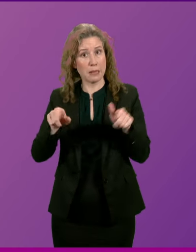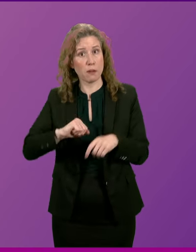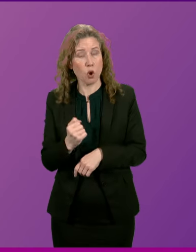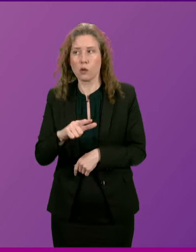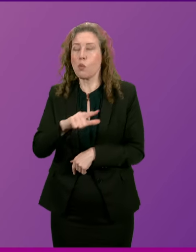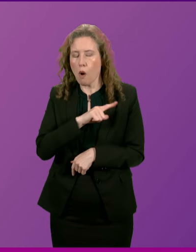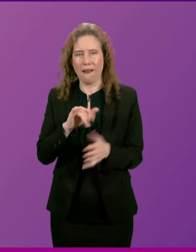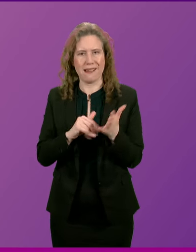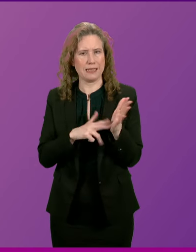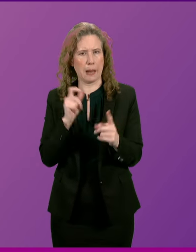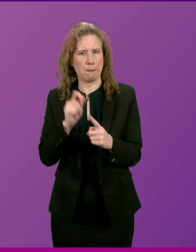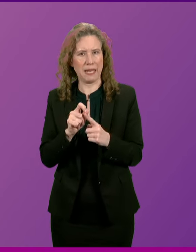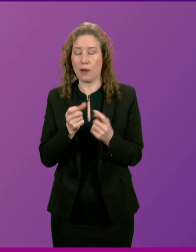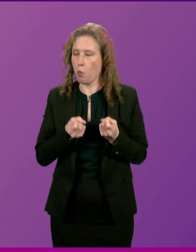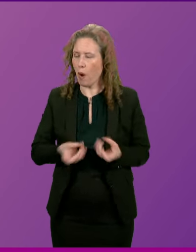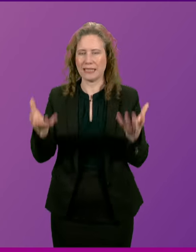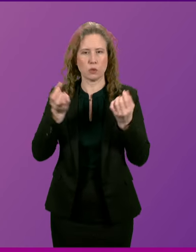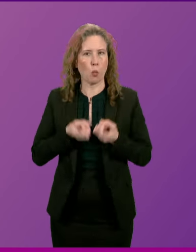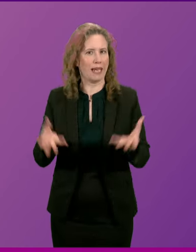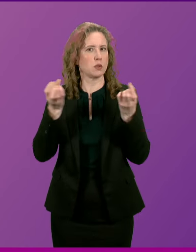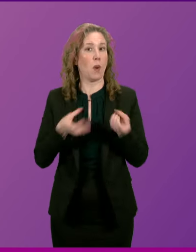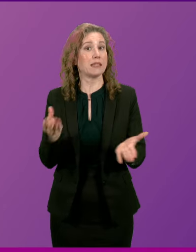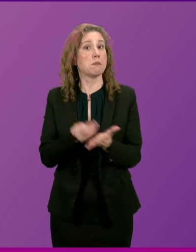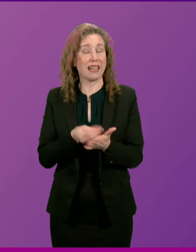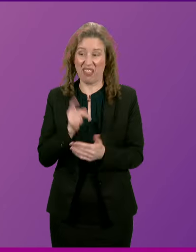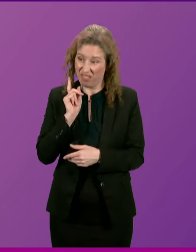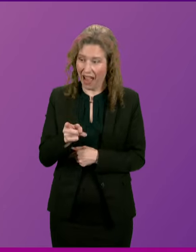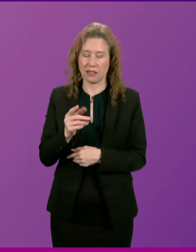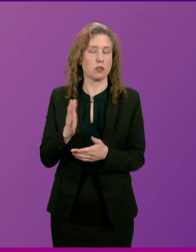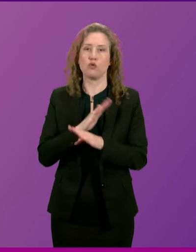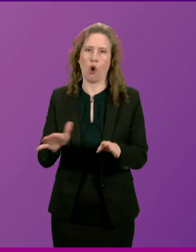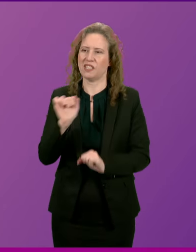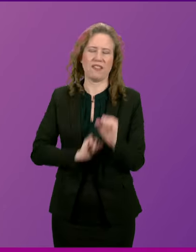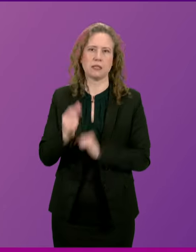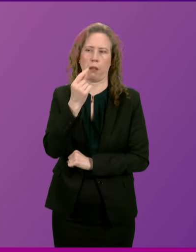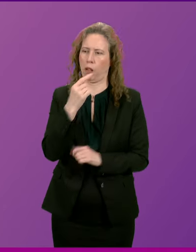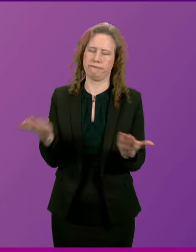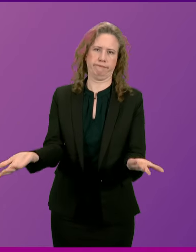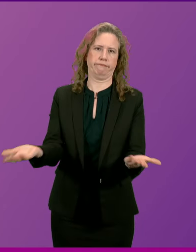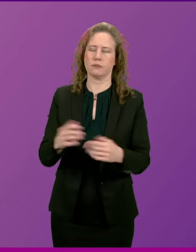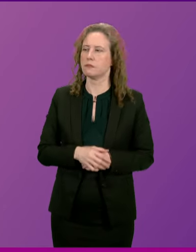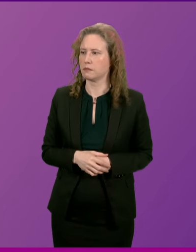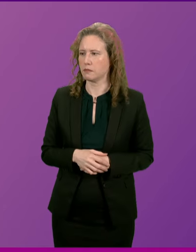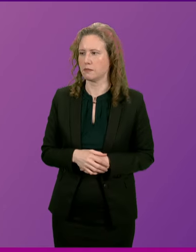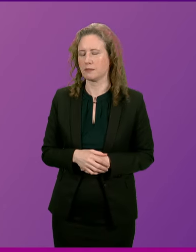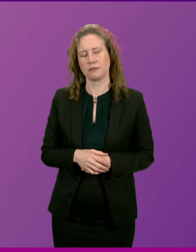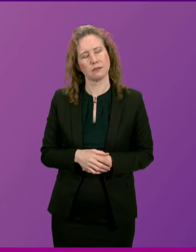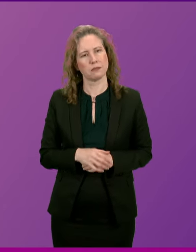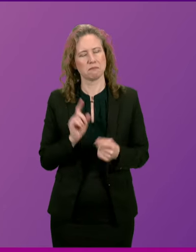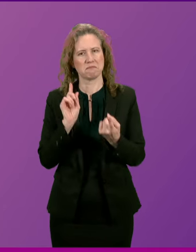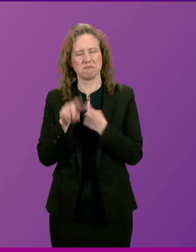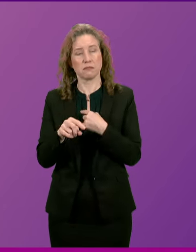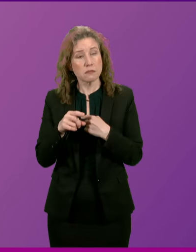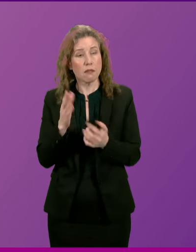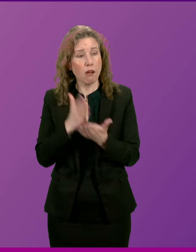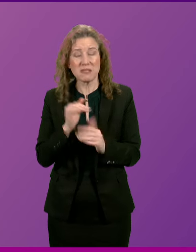why the SNP is wasting their money? Because that is utterly indefensible. What is indefensible